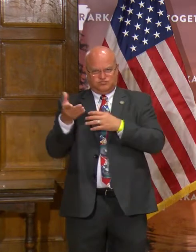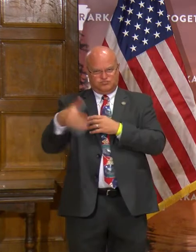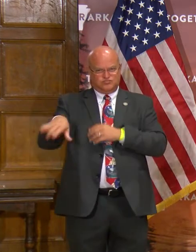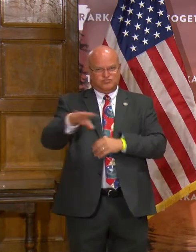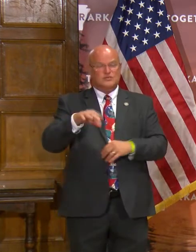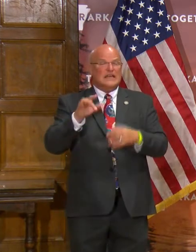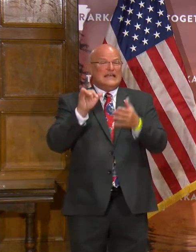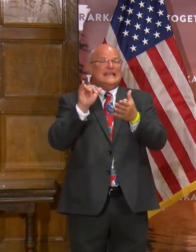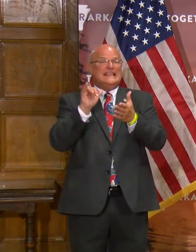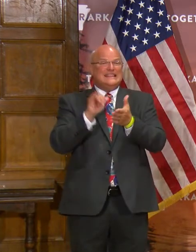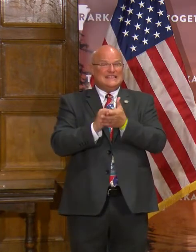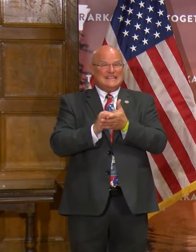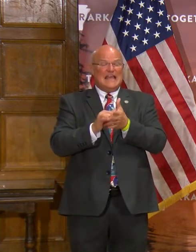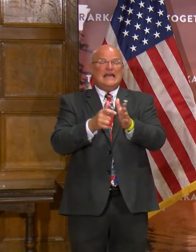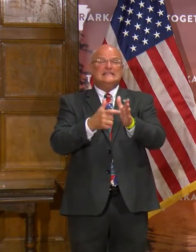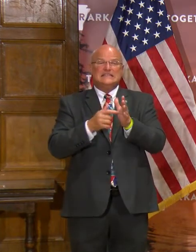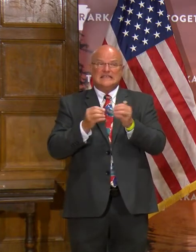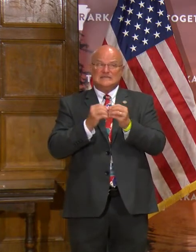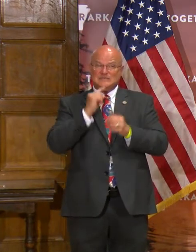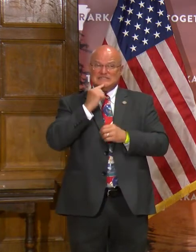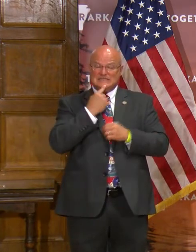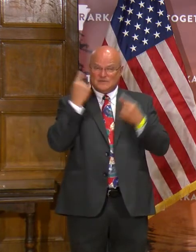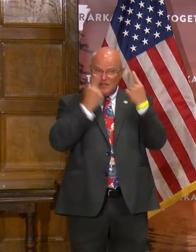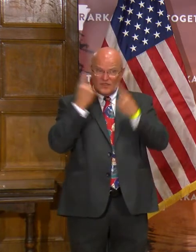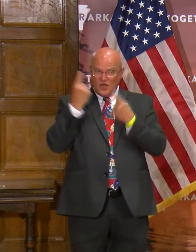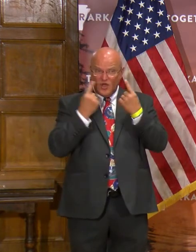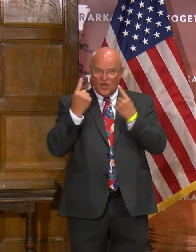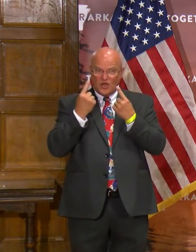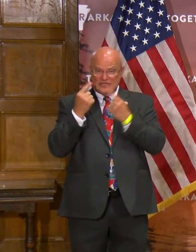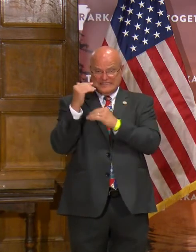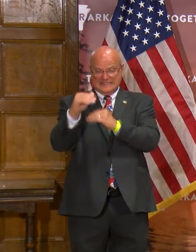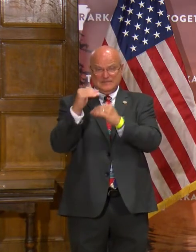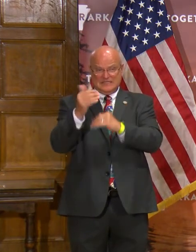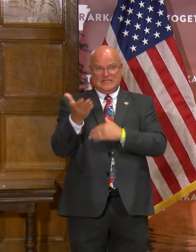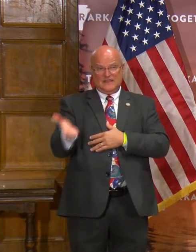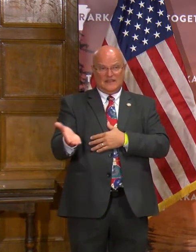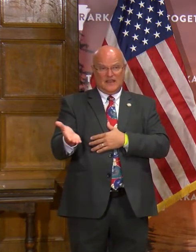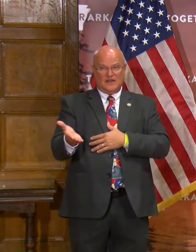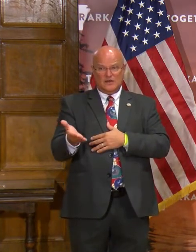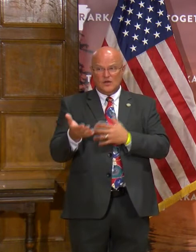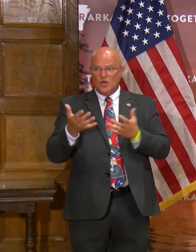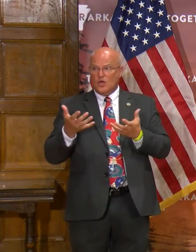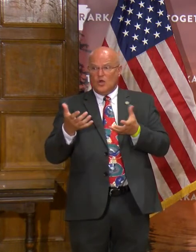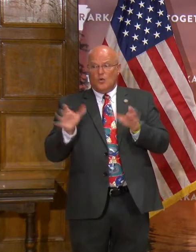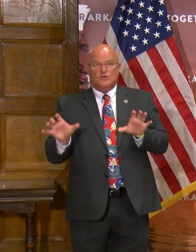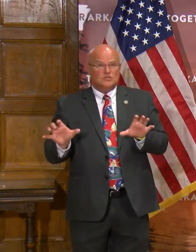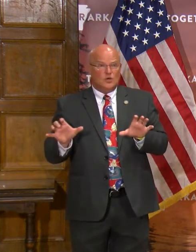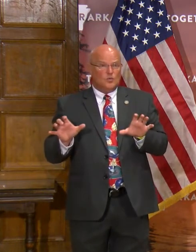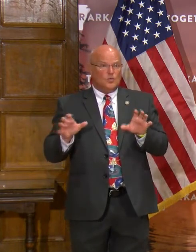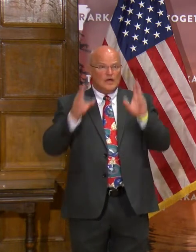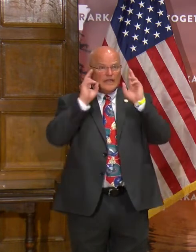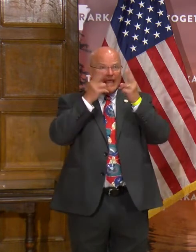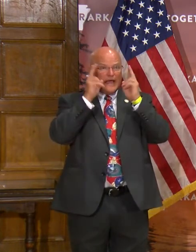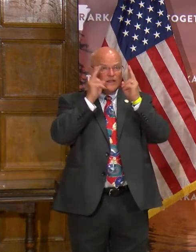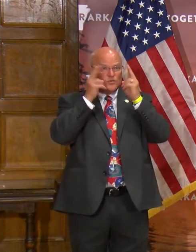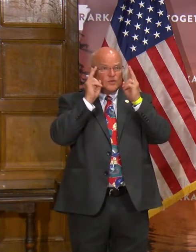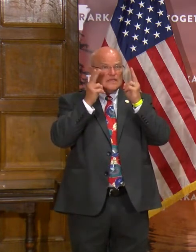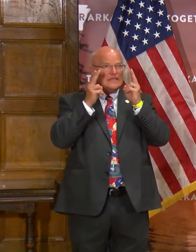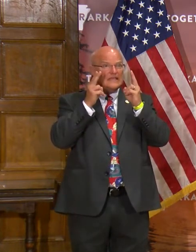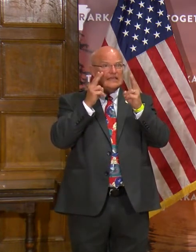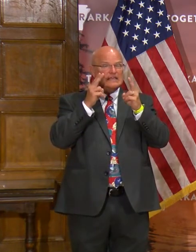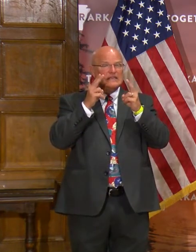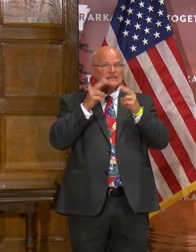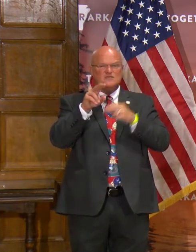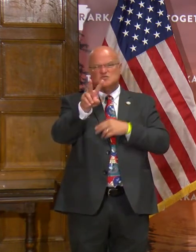that takes a little bit more serious thought. And there are limitations there. We don't want Halloween gatherings of